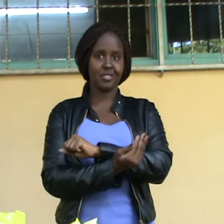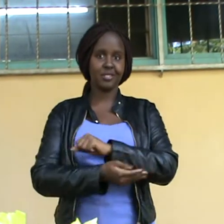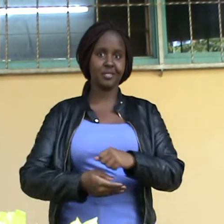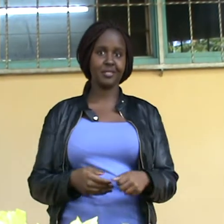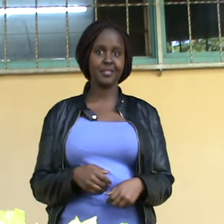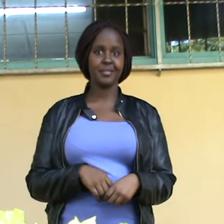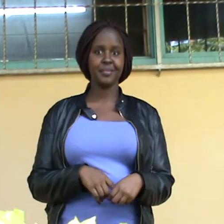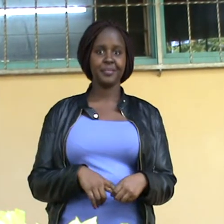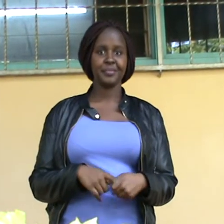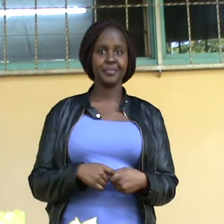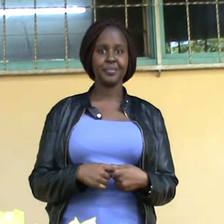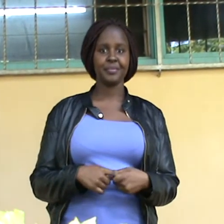I don't like waking up.